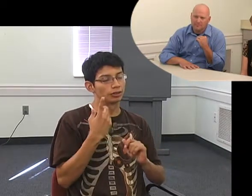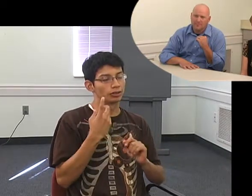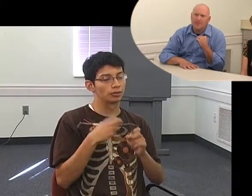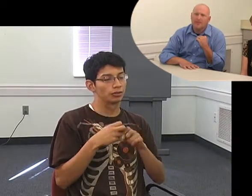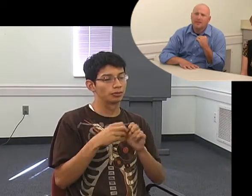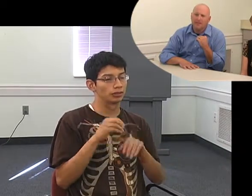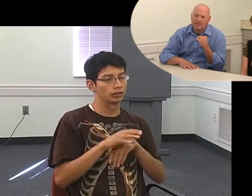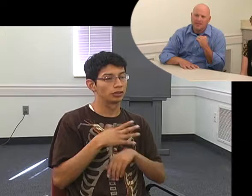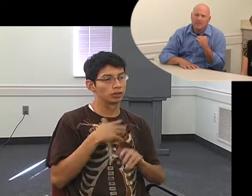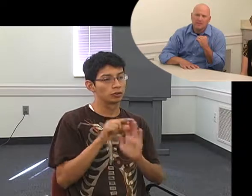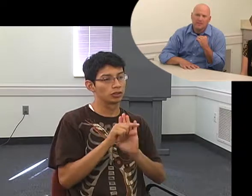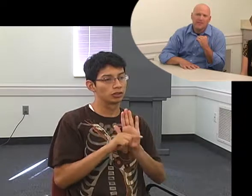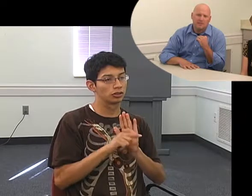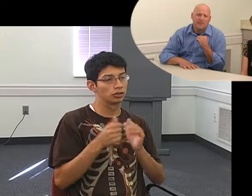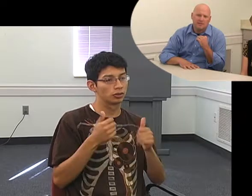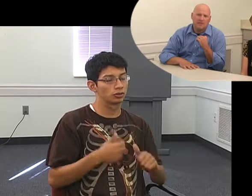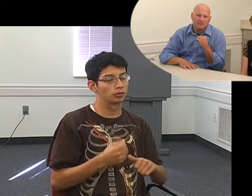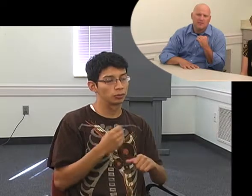Okay.